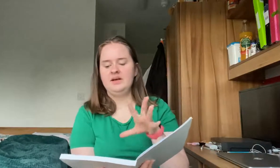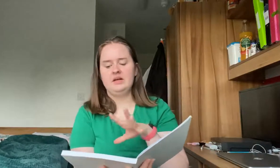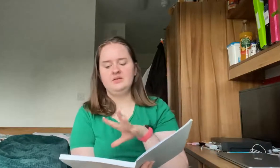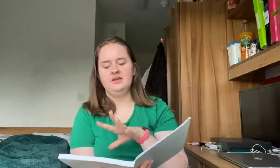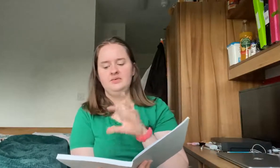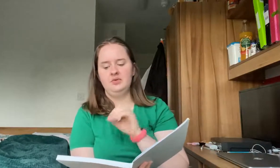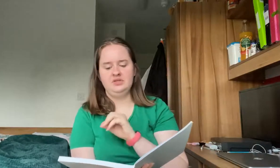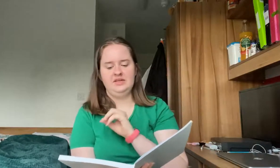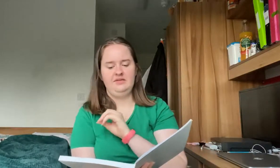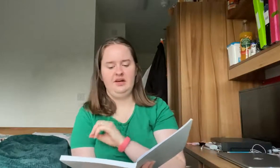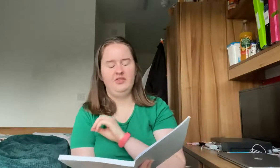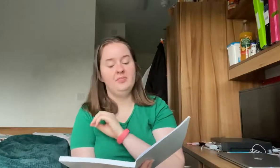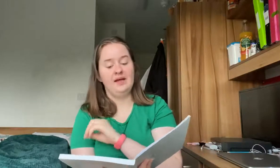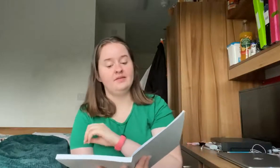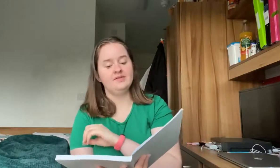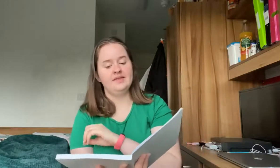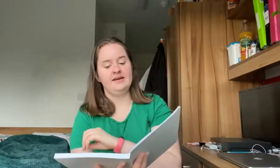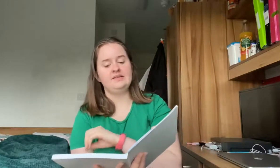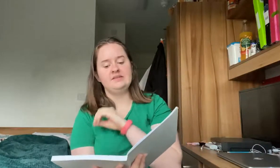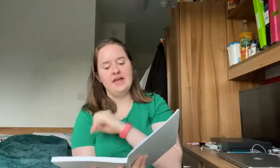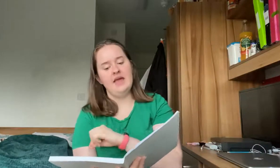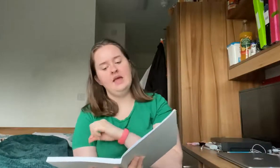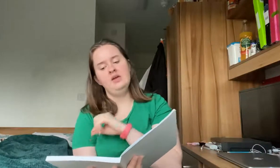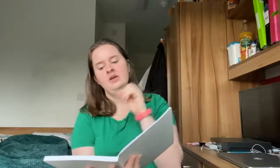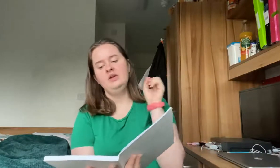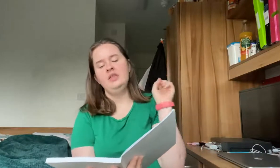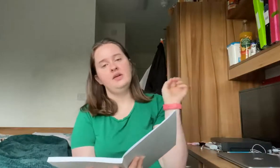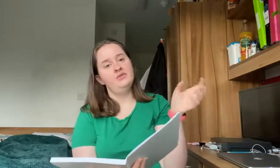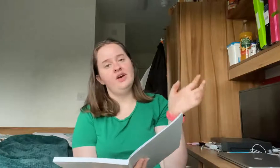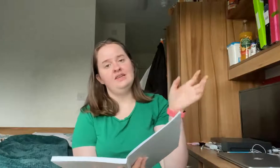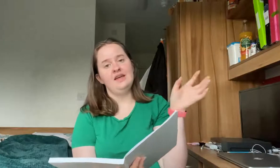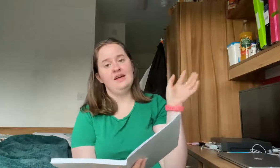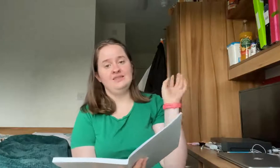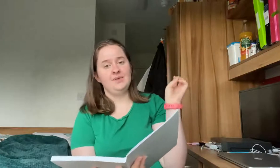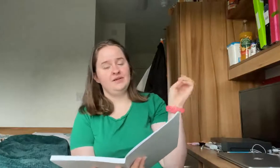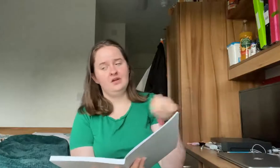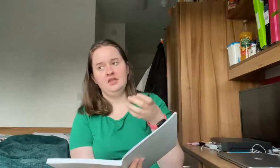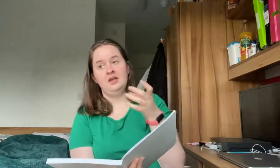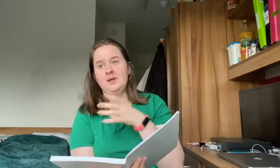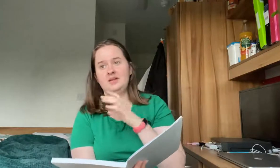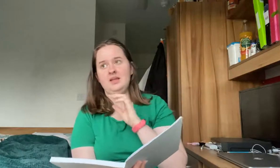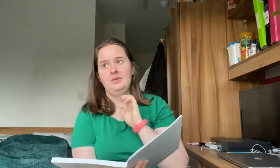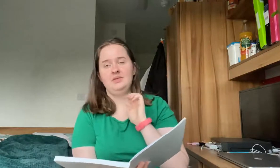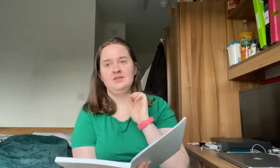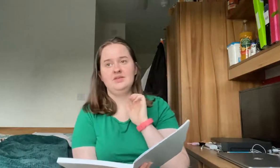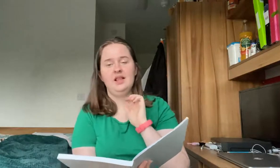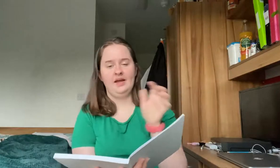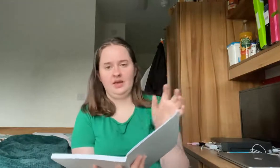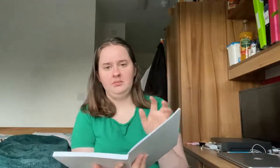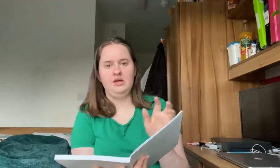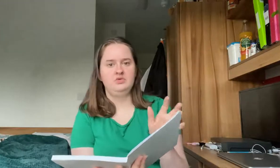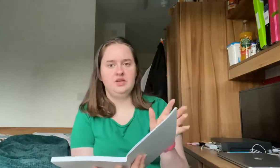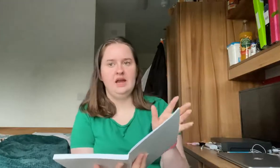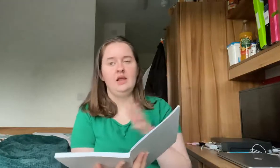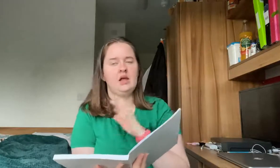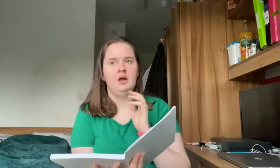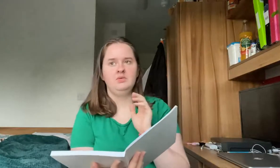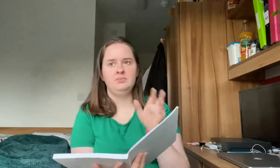.45 that day then Friday I spent nothing because I was lying in bed all day like I was